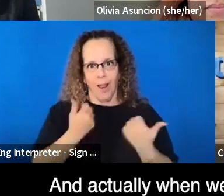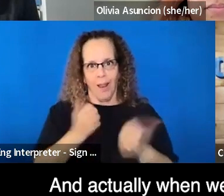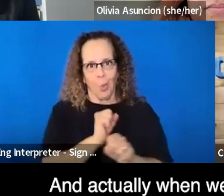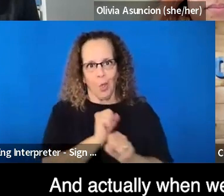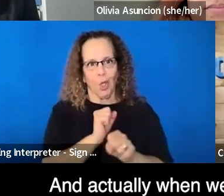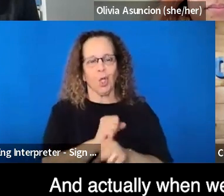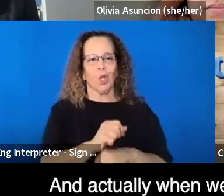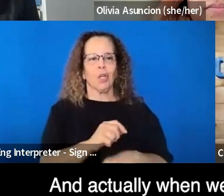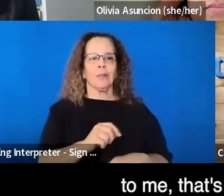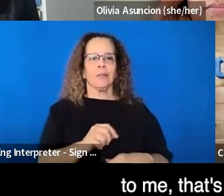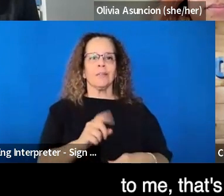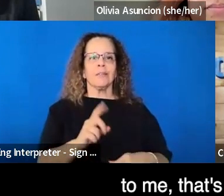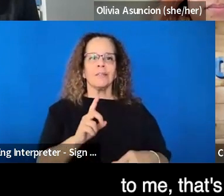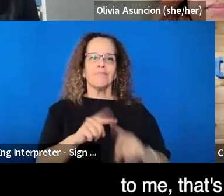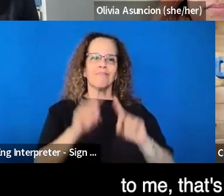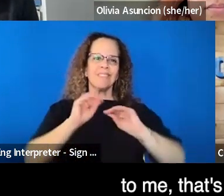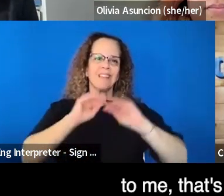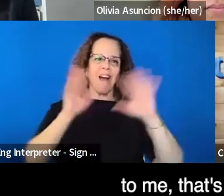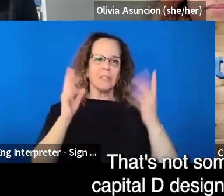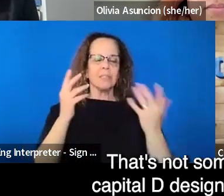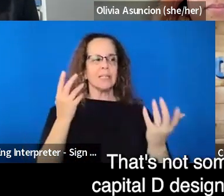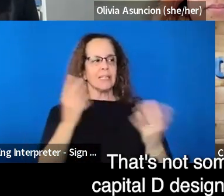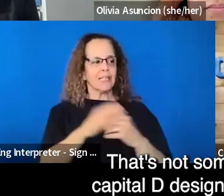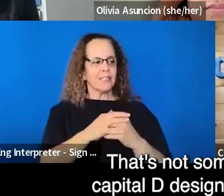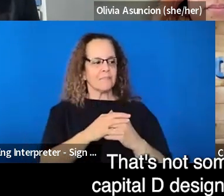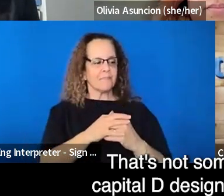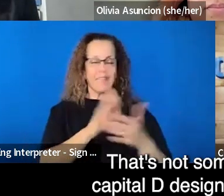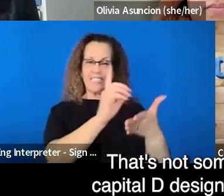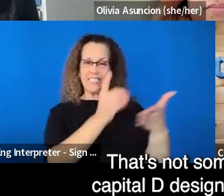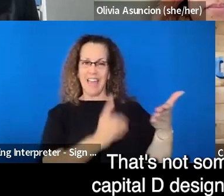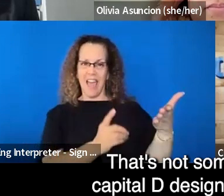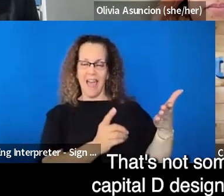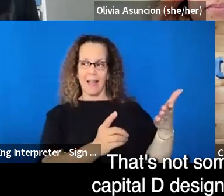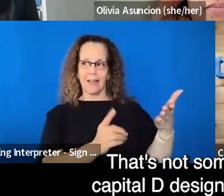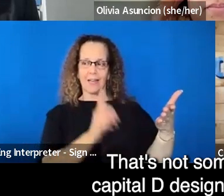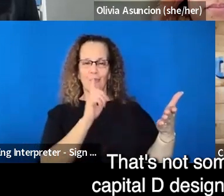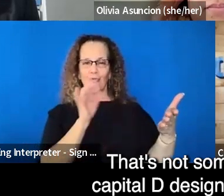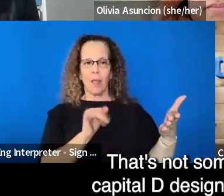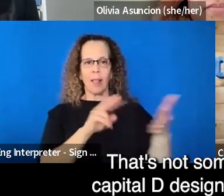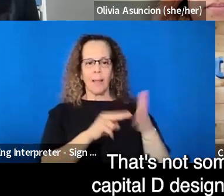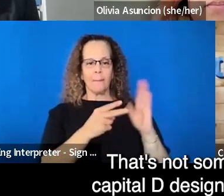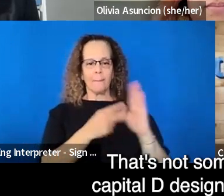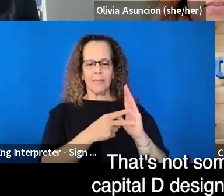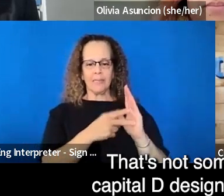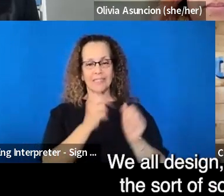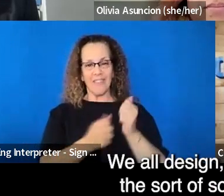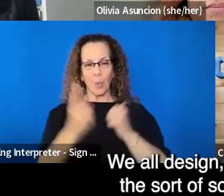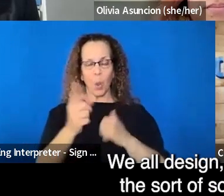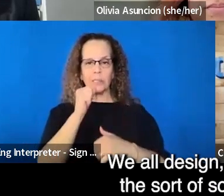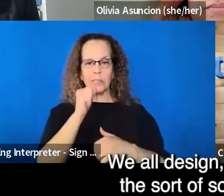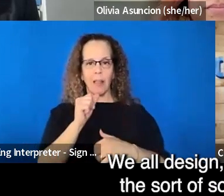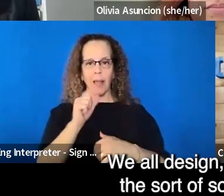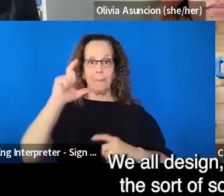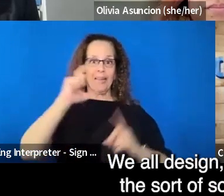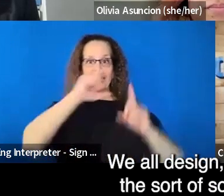ways. And actually, when we talk about design to me, that's everyone, that's not someone with a capital D design on their card. We all